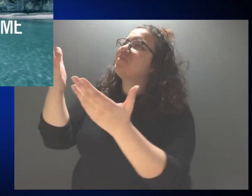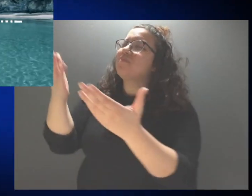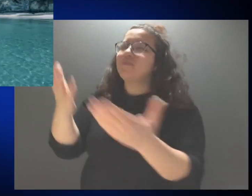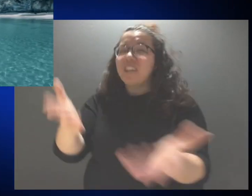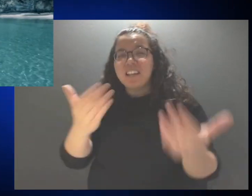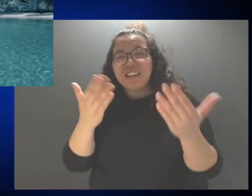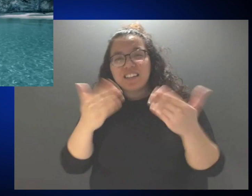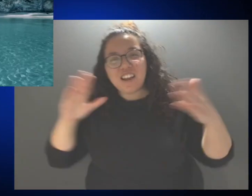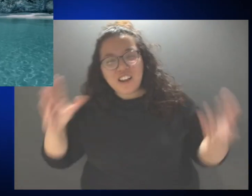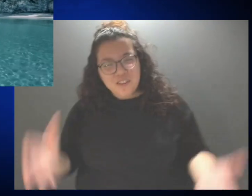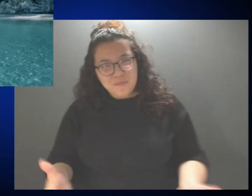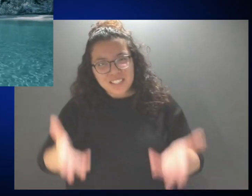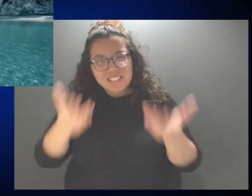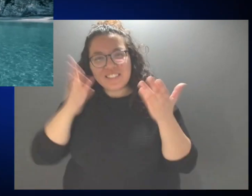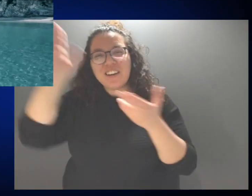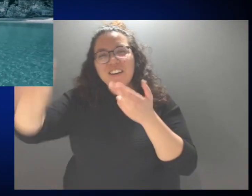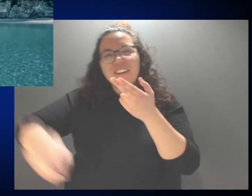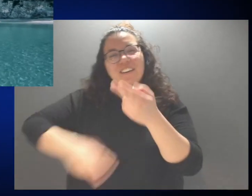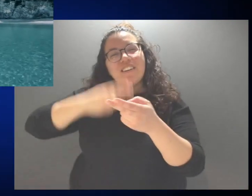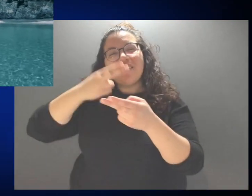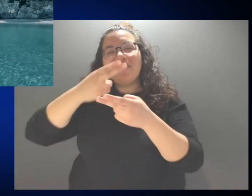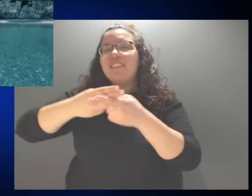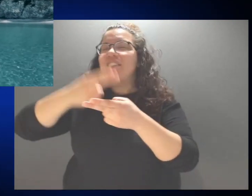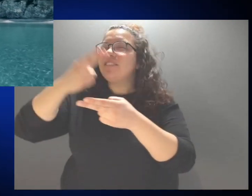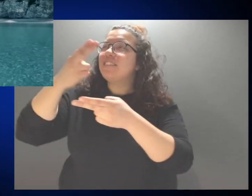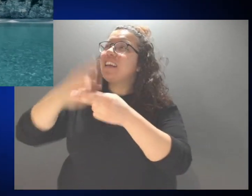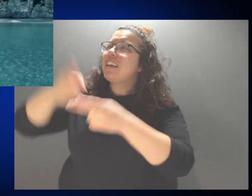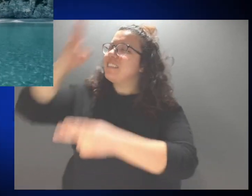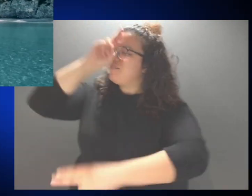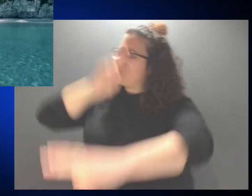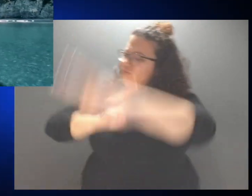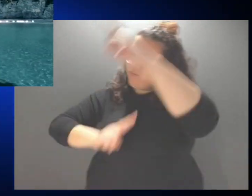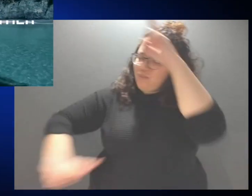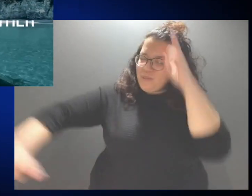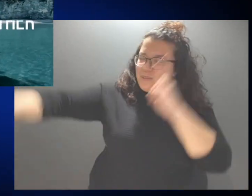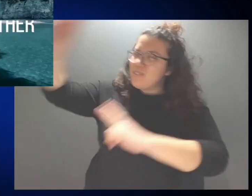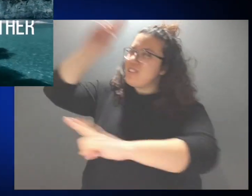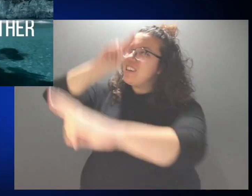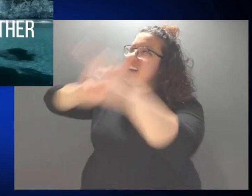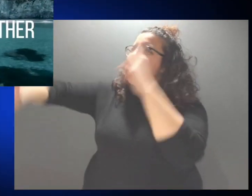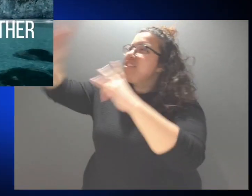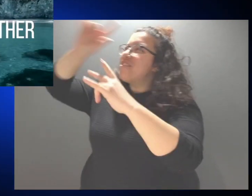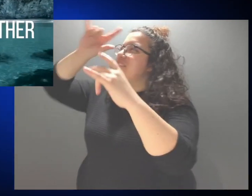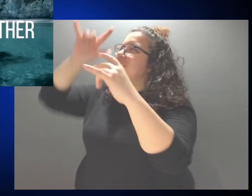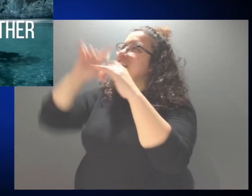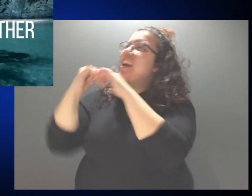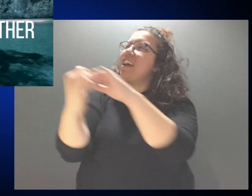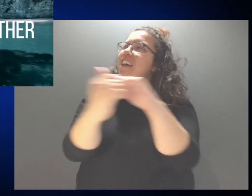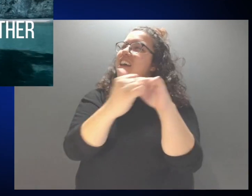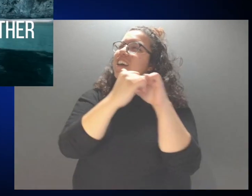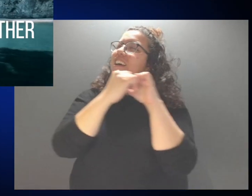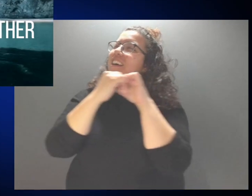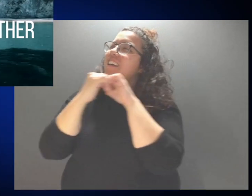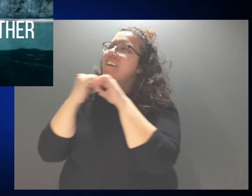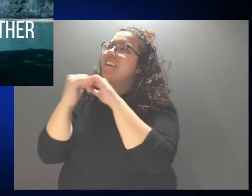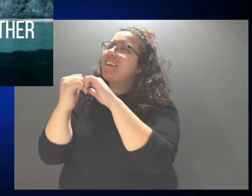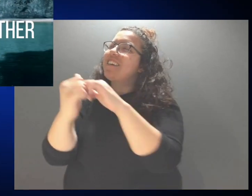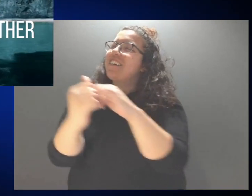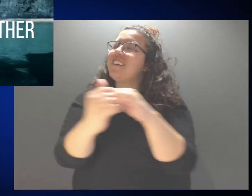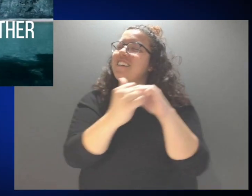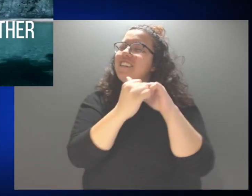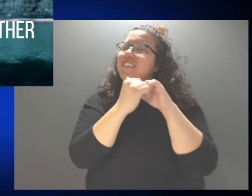come exalt His name, together